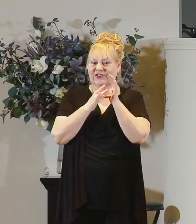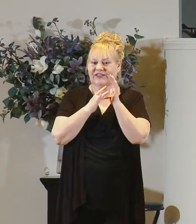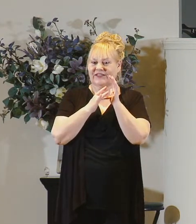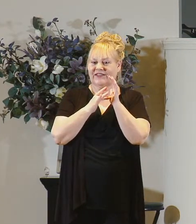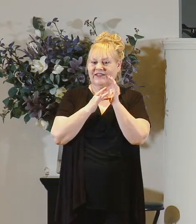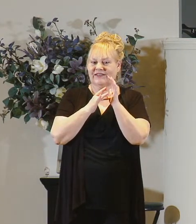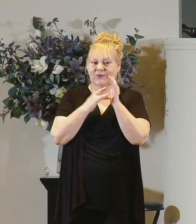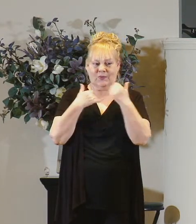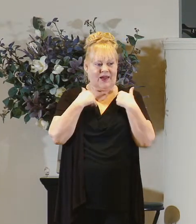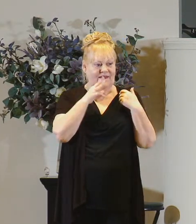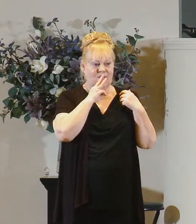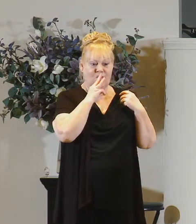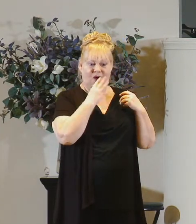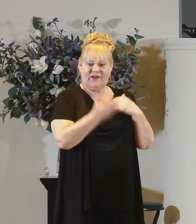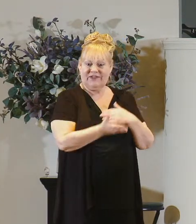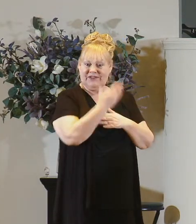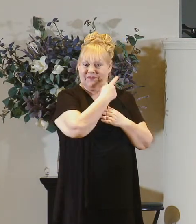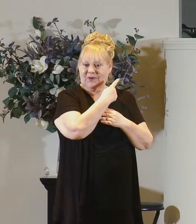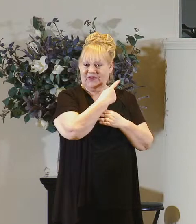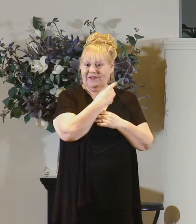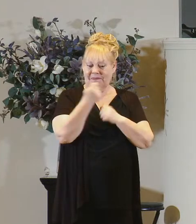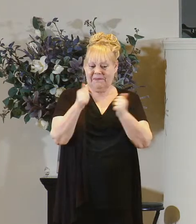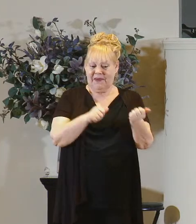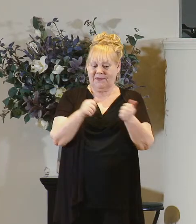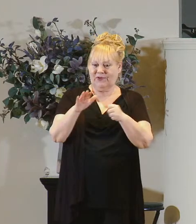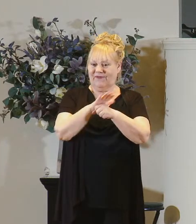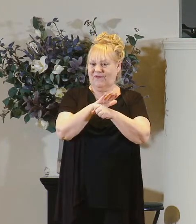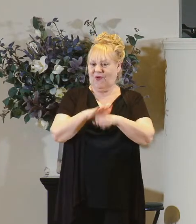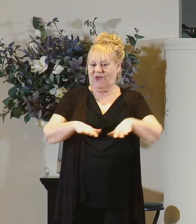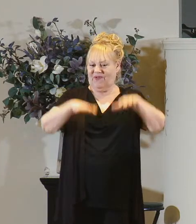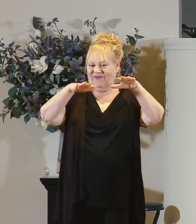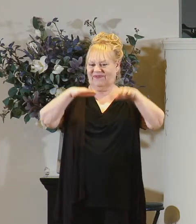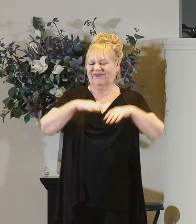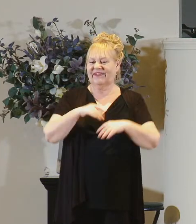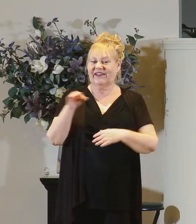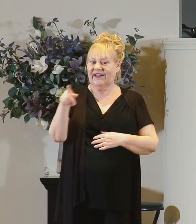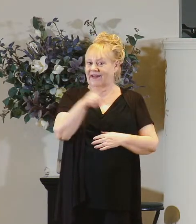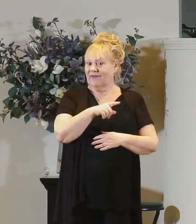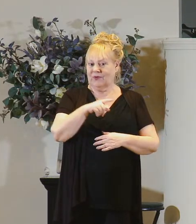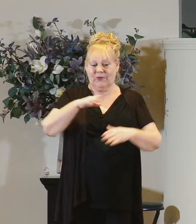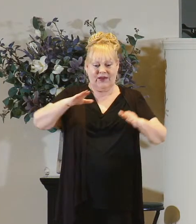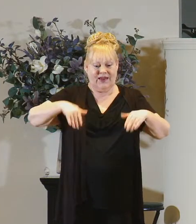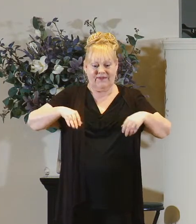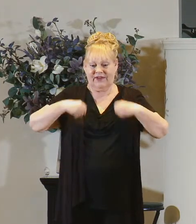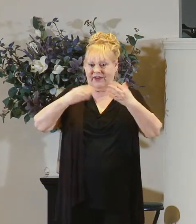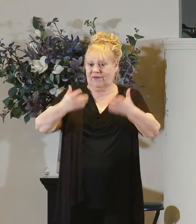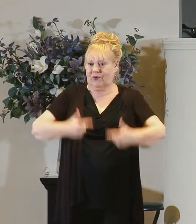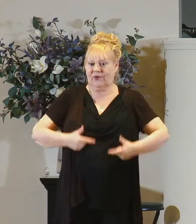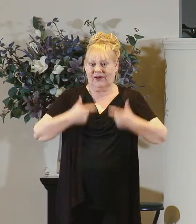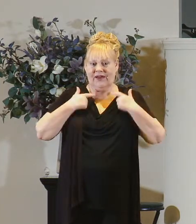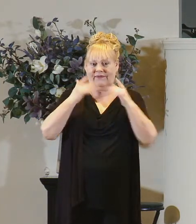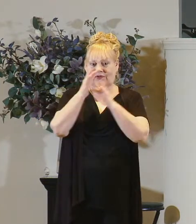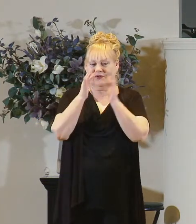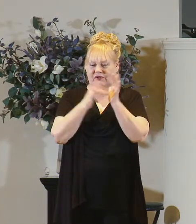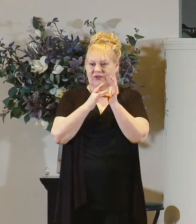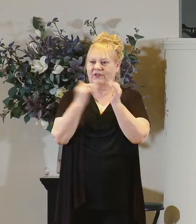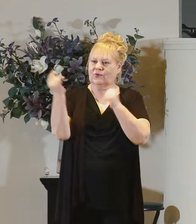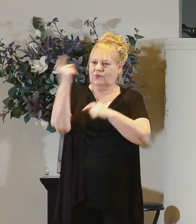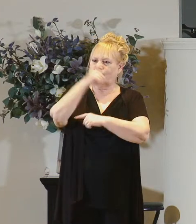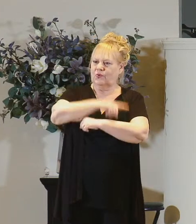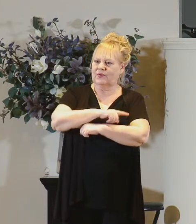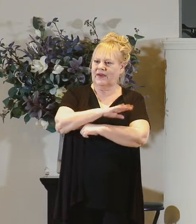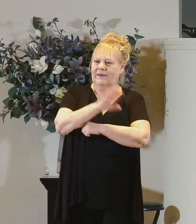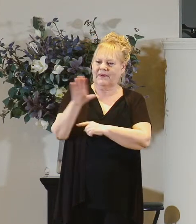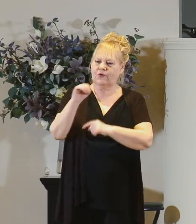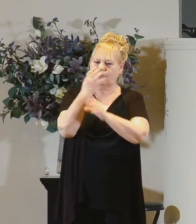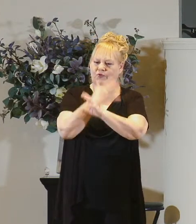we have water this morning and the baptistry is full if you've not yet given your life to jesus may today be the day of